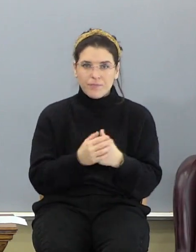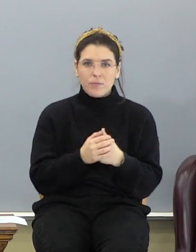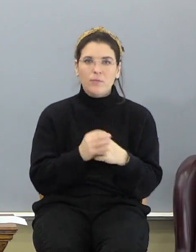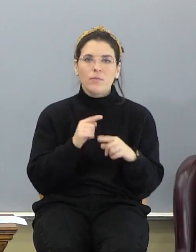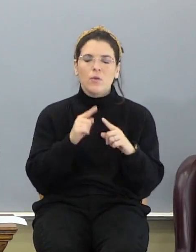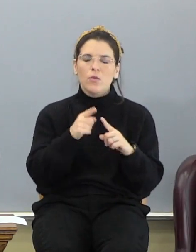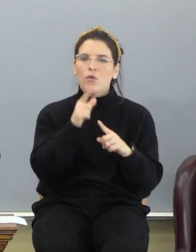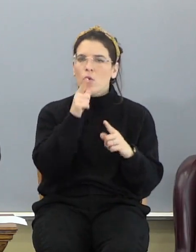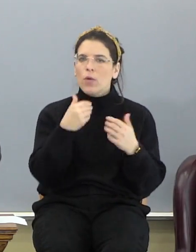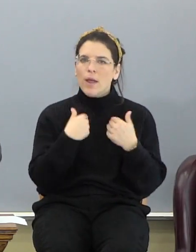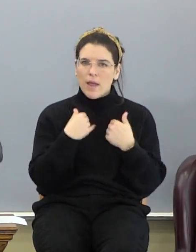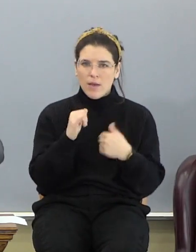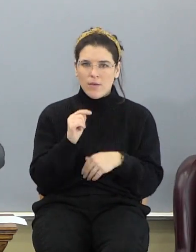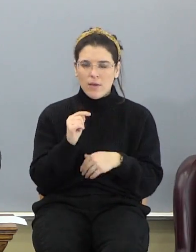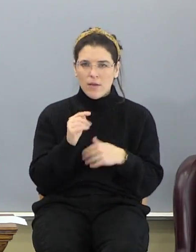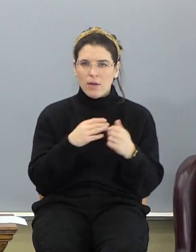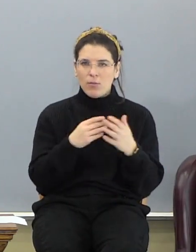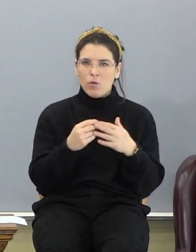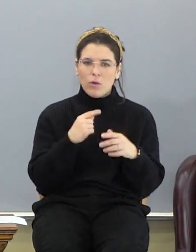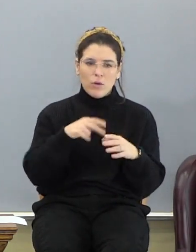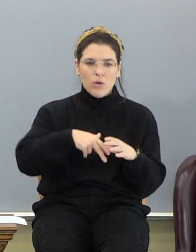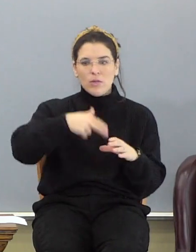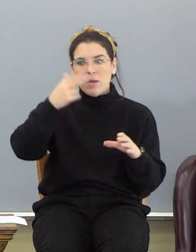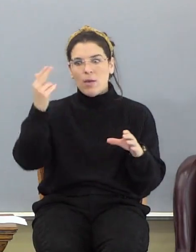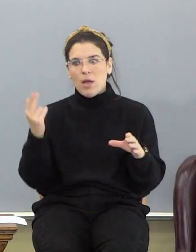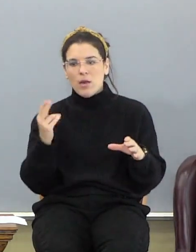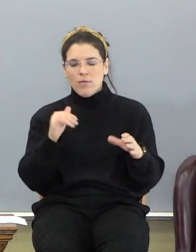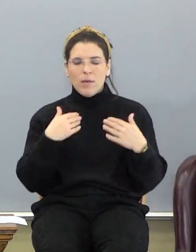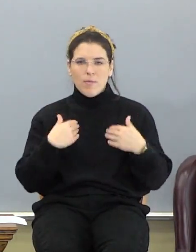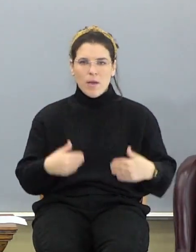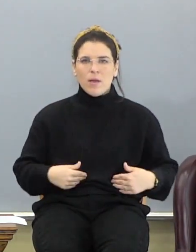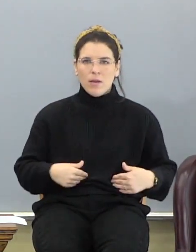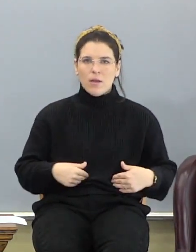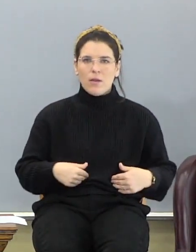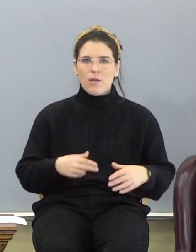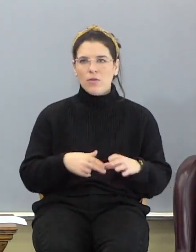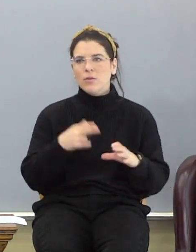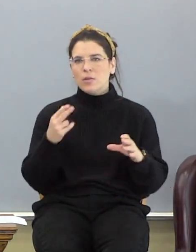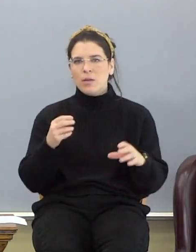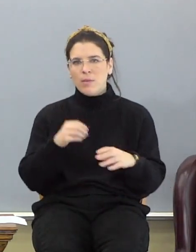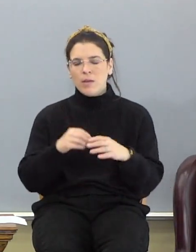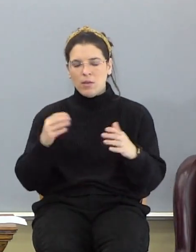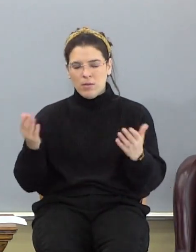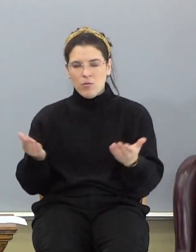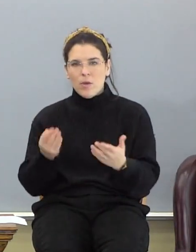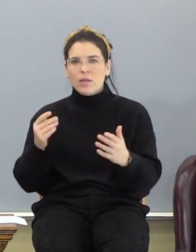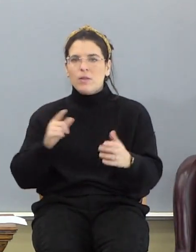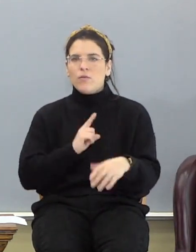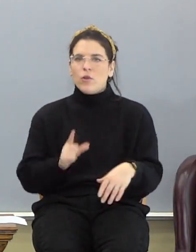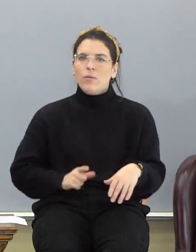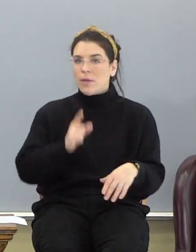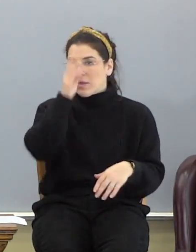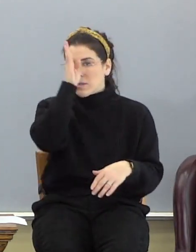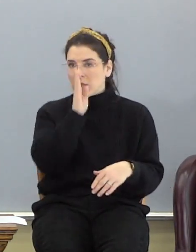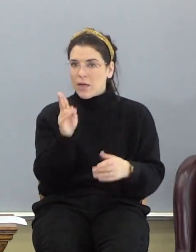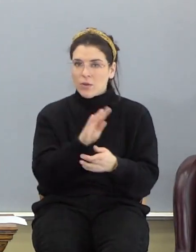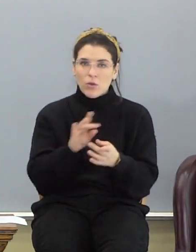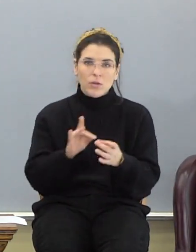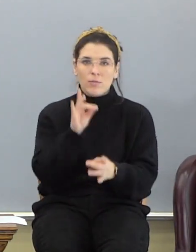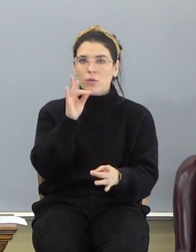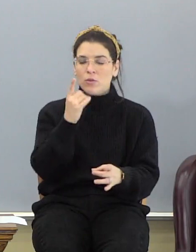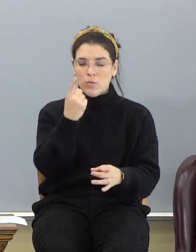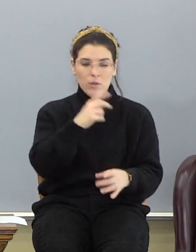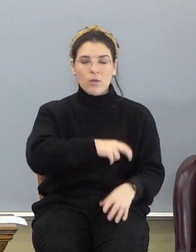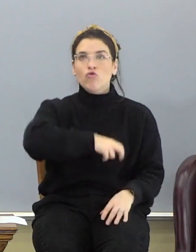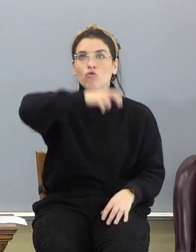But when you don't have it anymore, when you step out of that body, you step into the presence of the Lord because God the Holy Spirit is the